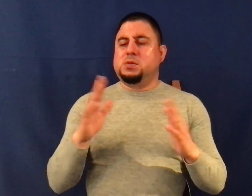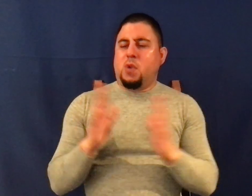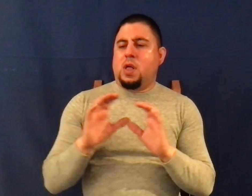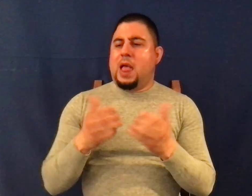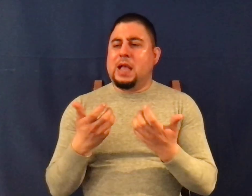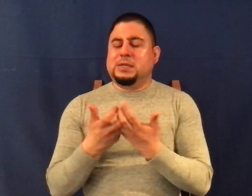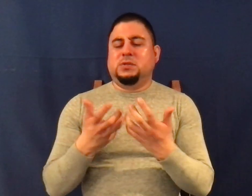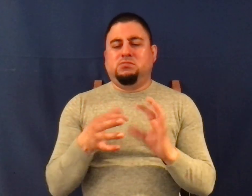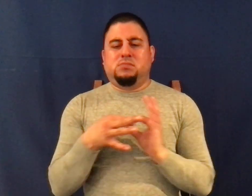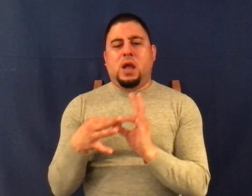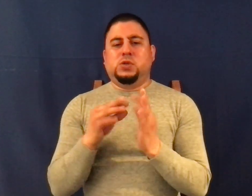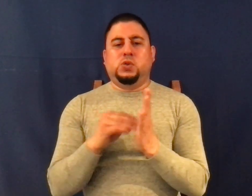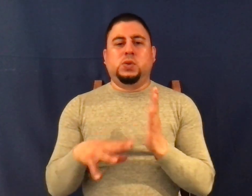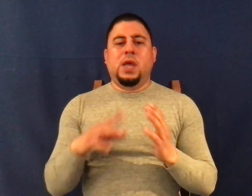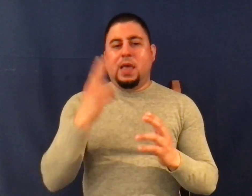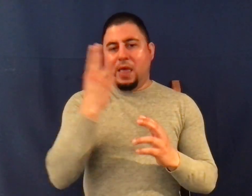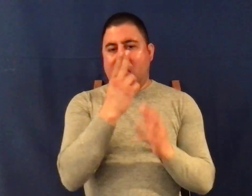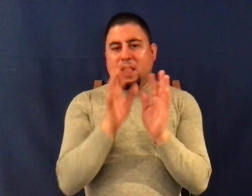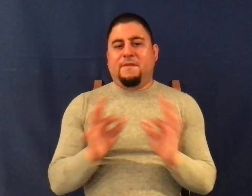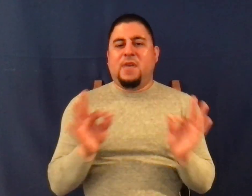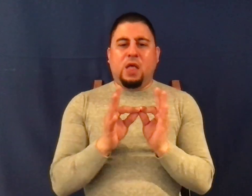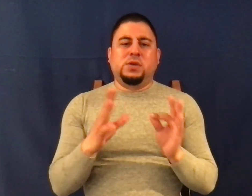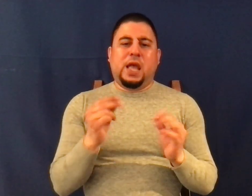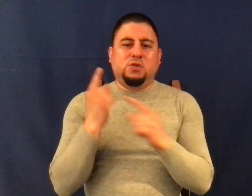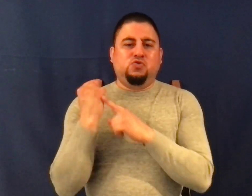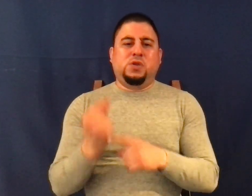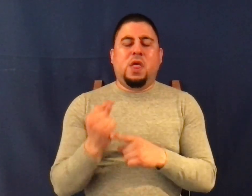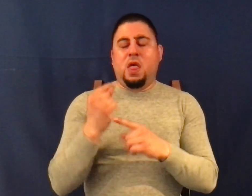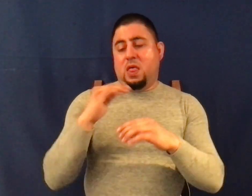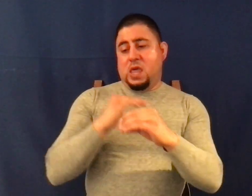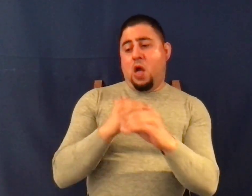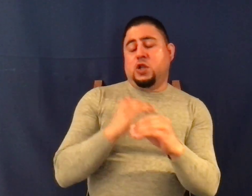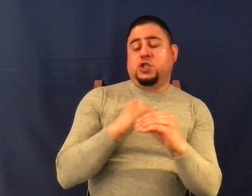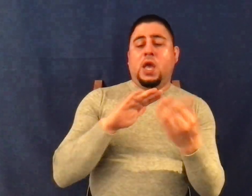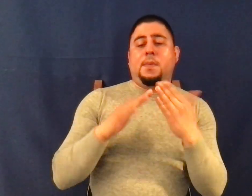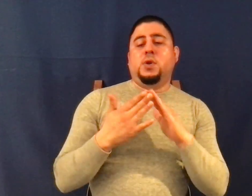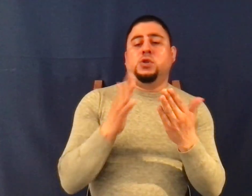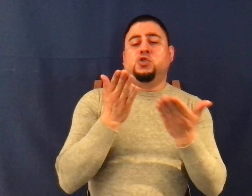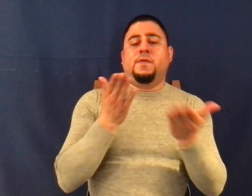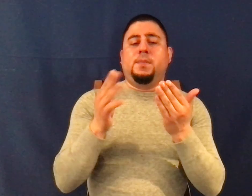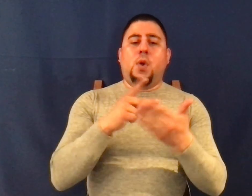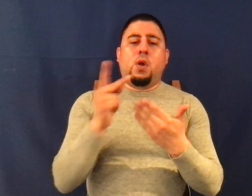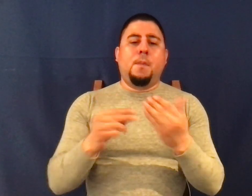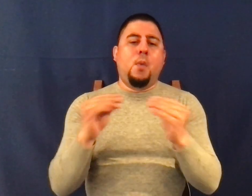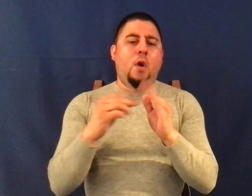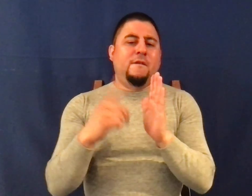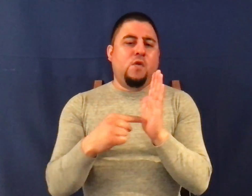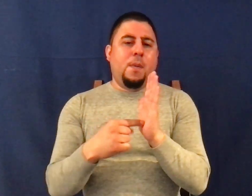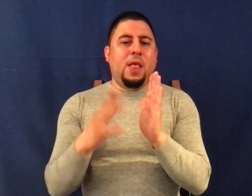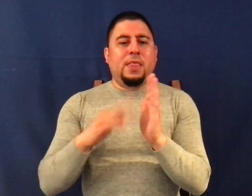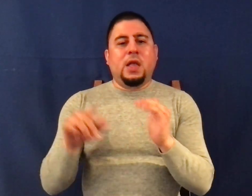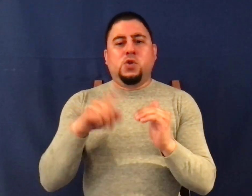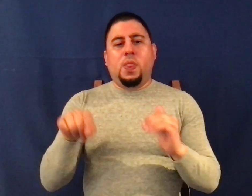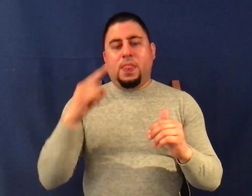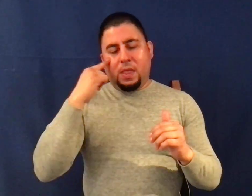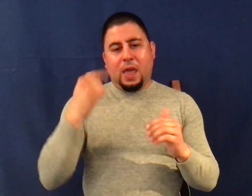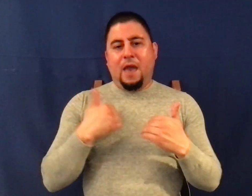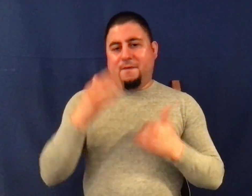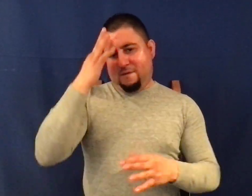students. Catholic values and traditions. Theology and community service programs. More affordable than you think. Have faith in